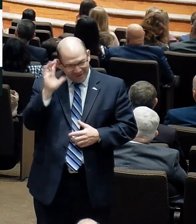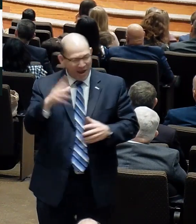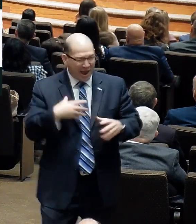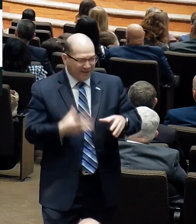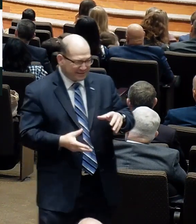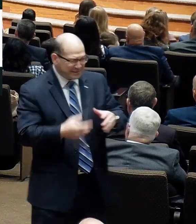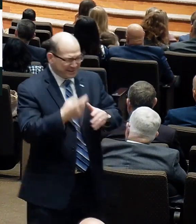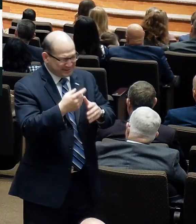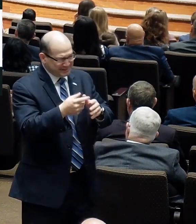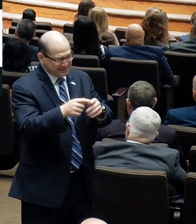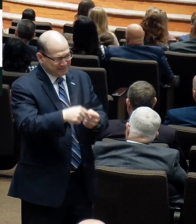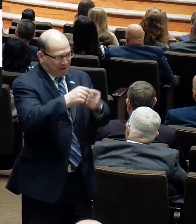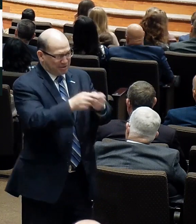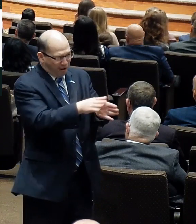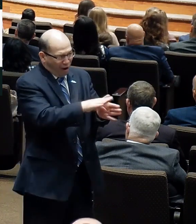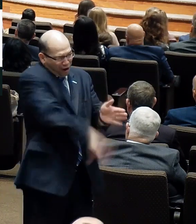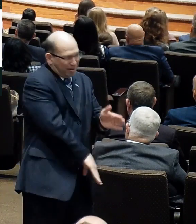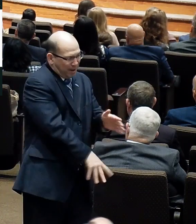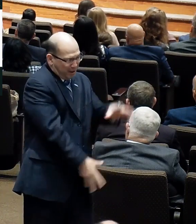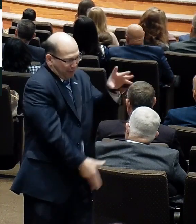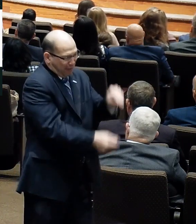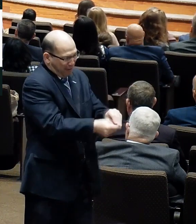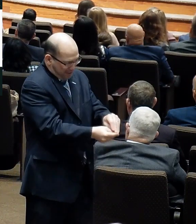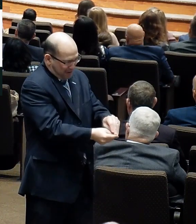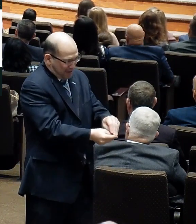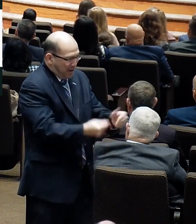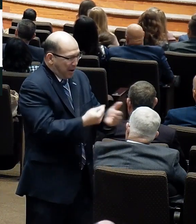Buy his, get mine free. And, uh,